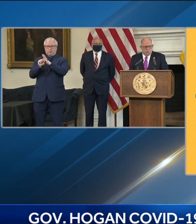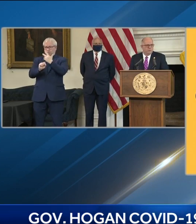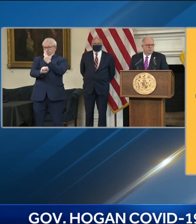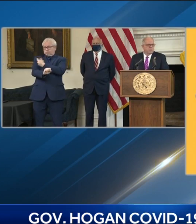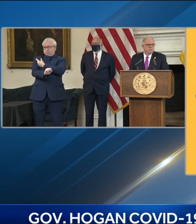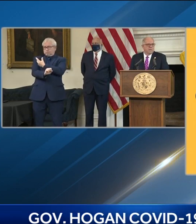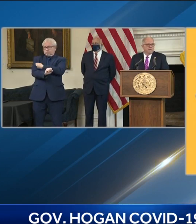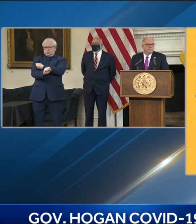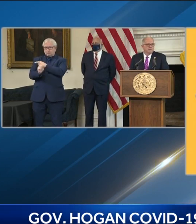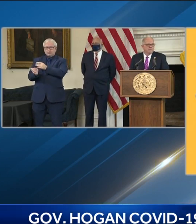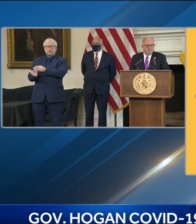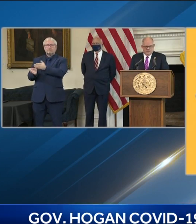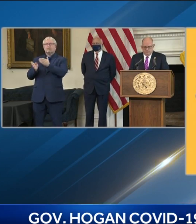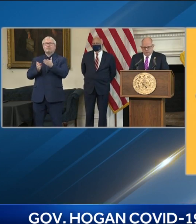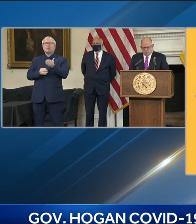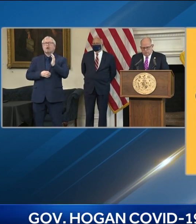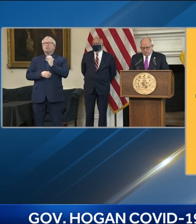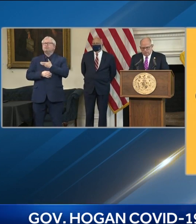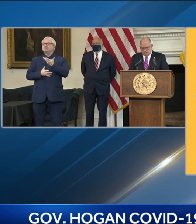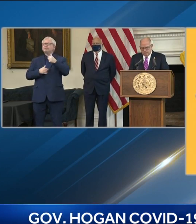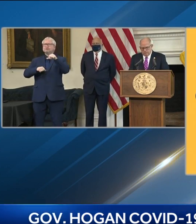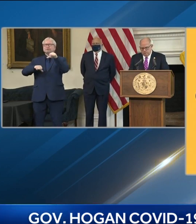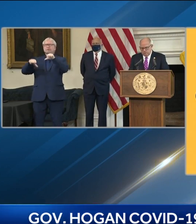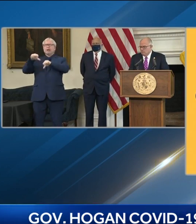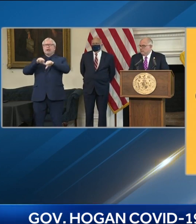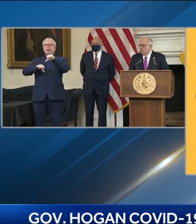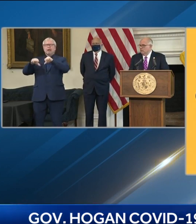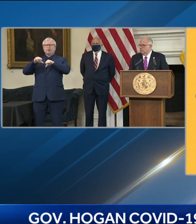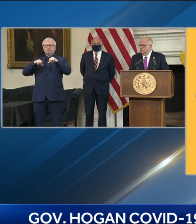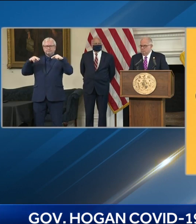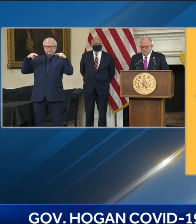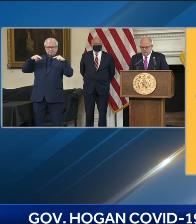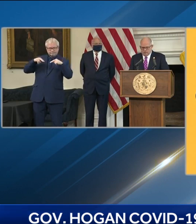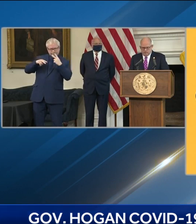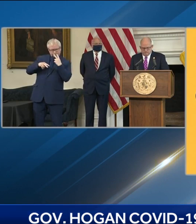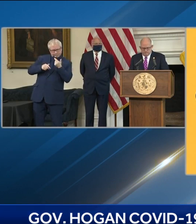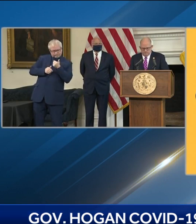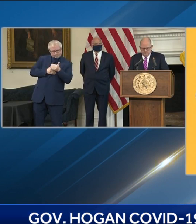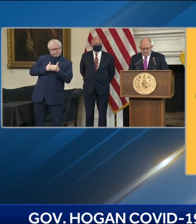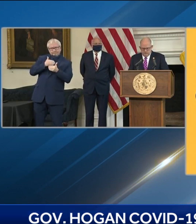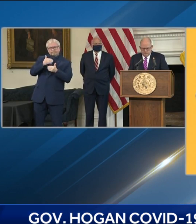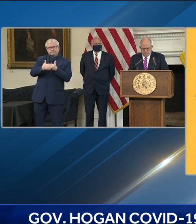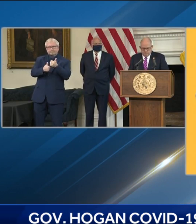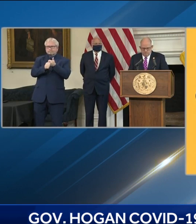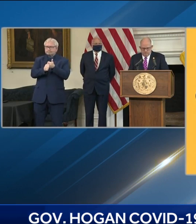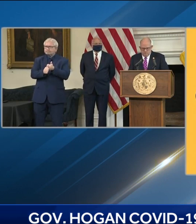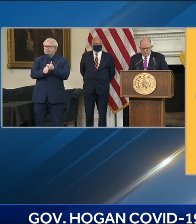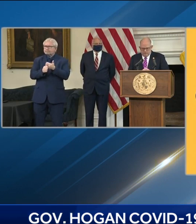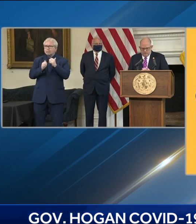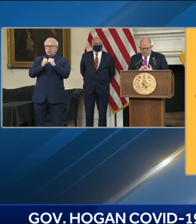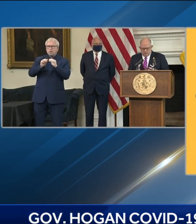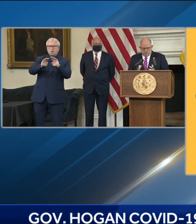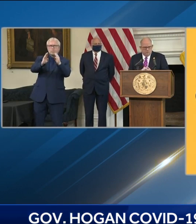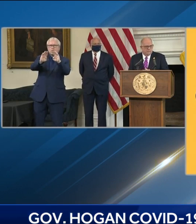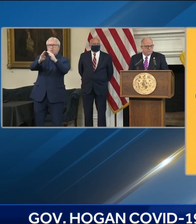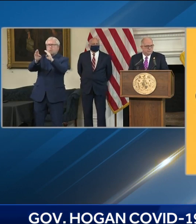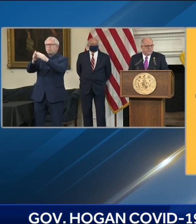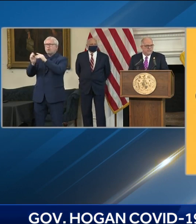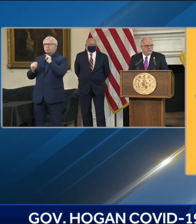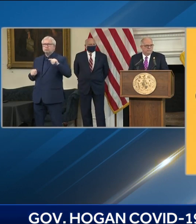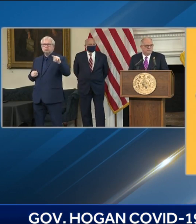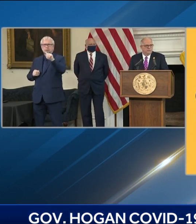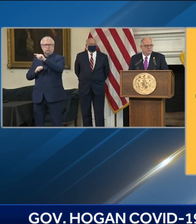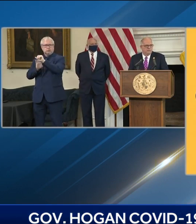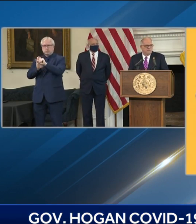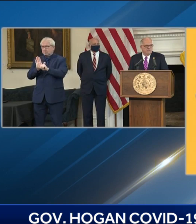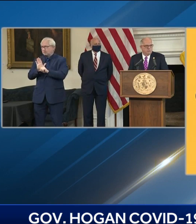safely reopening our state, as well as all areas of public health. From the very beginning of this crisis,